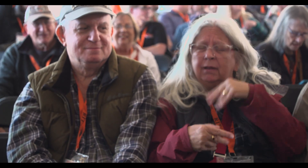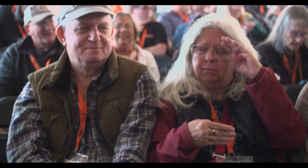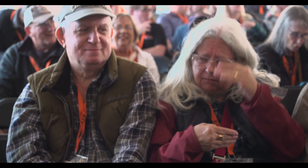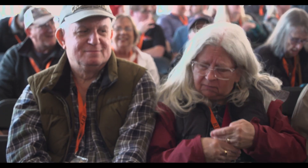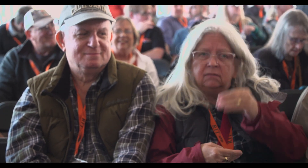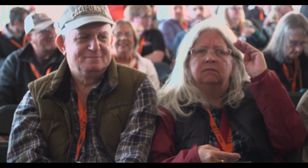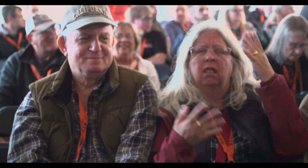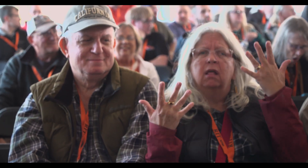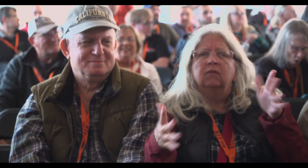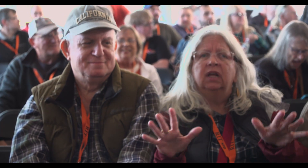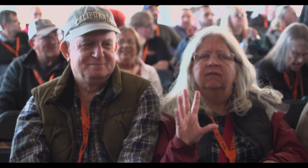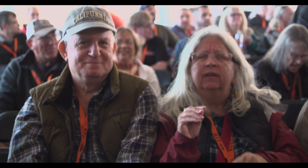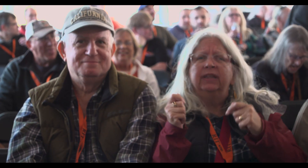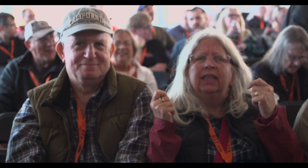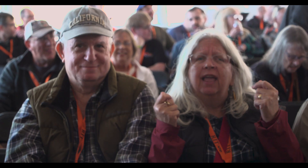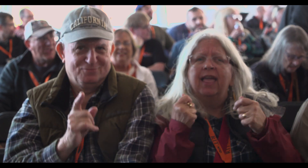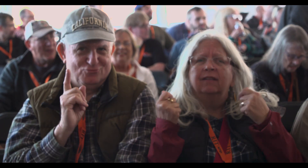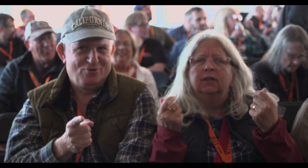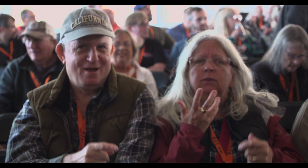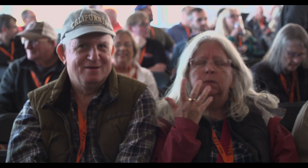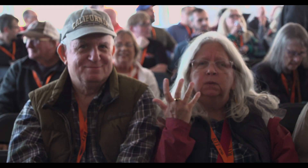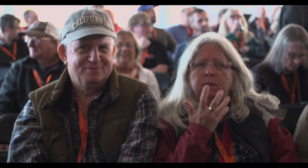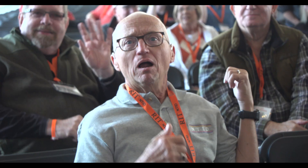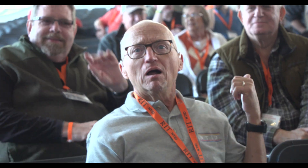What happened? In a blink, it's the 50th anniversary.